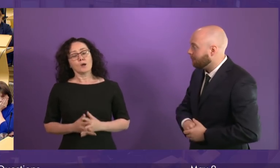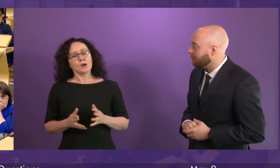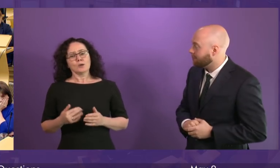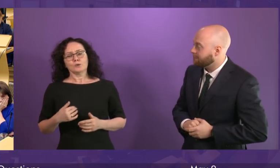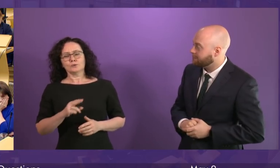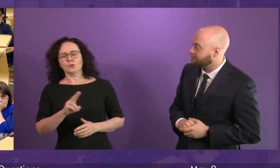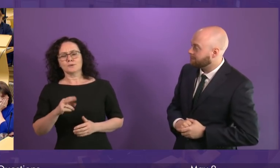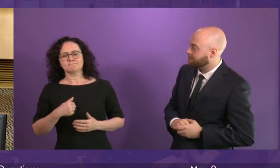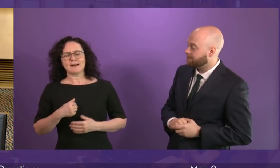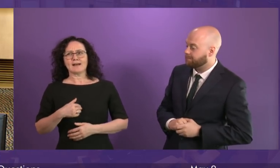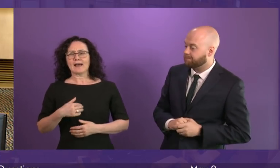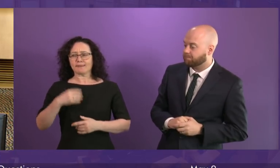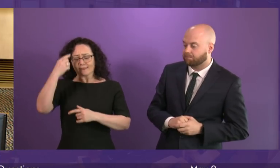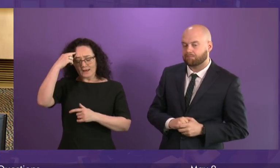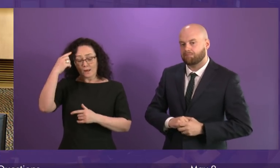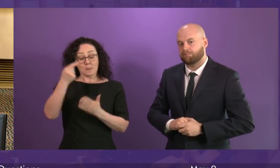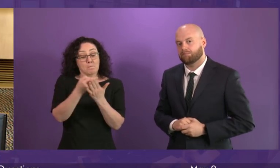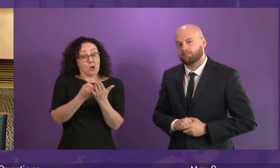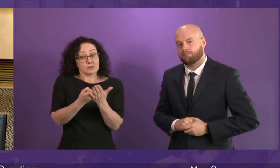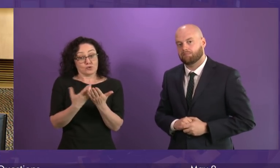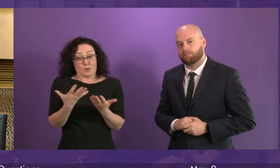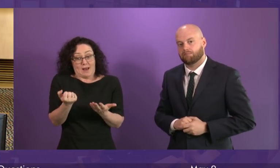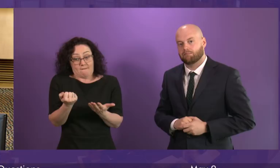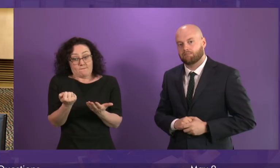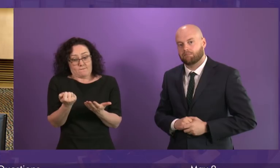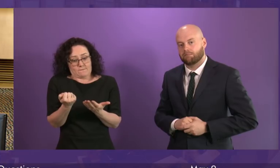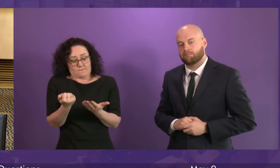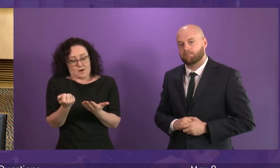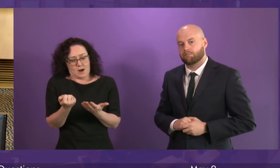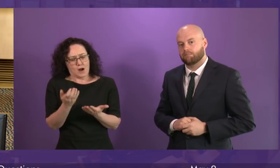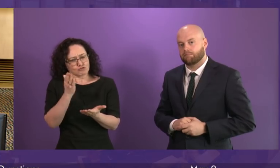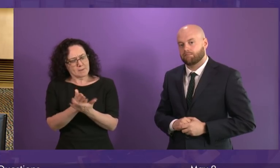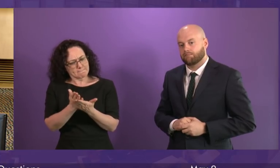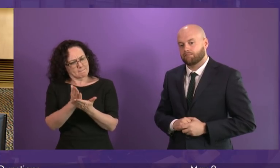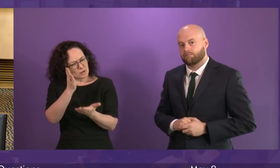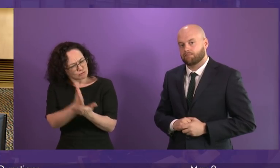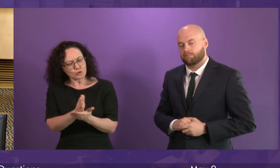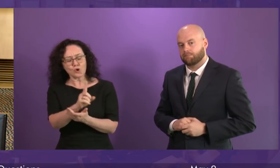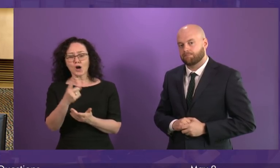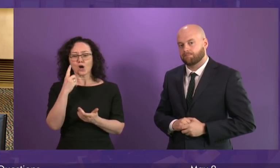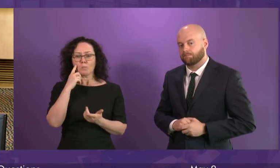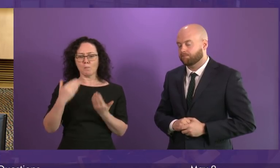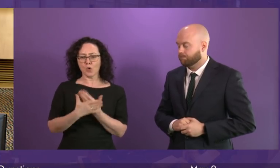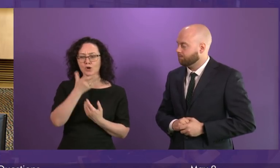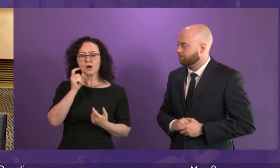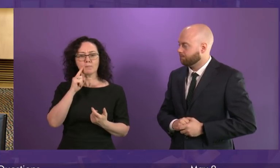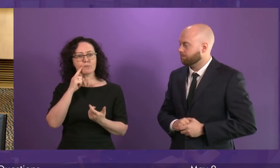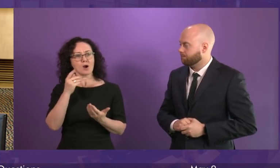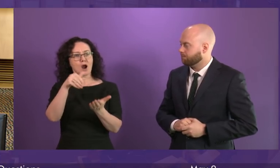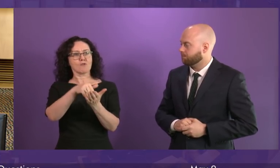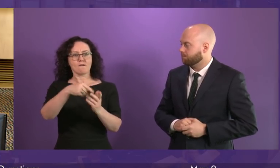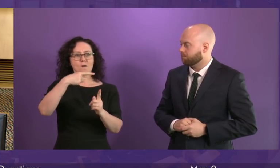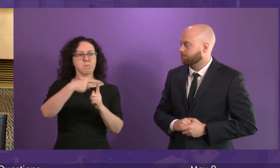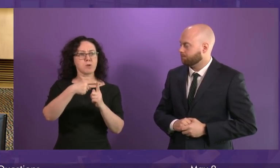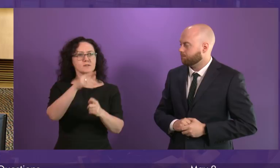No, I think the policies we are pursuing to make sure more of our young people at least school with qualifications, more of our young people go into work